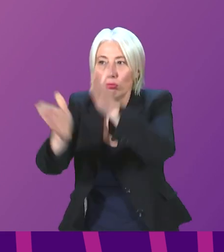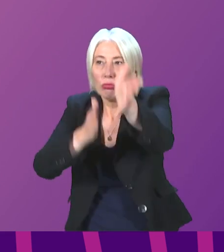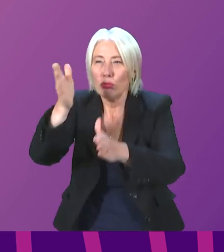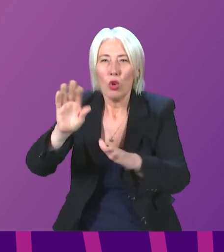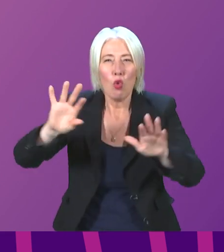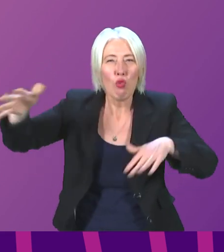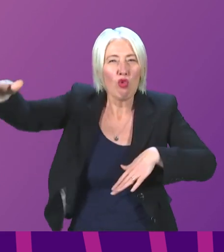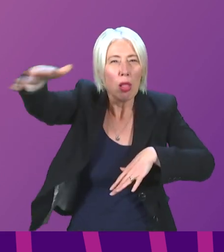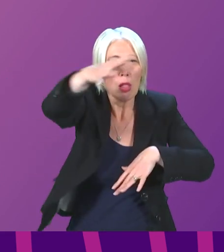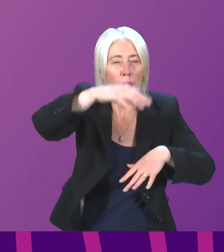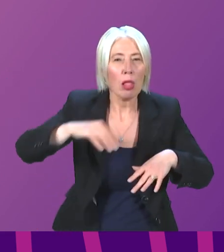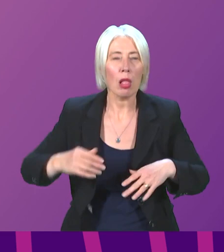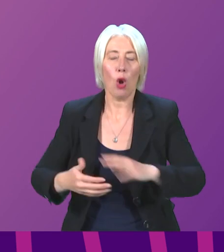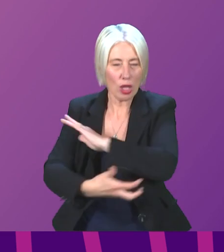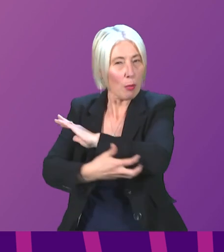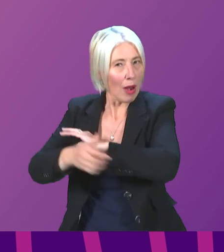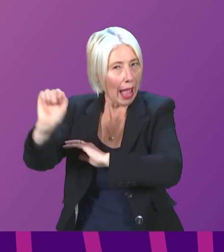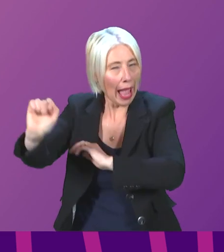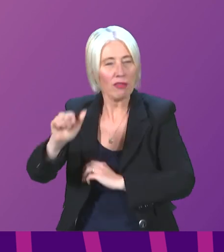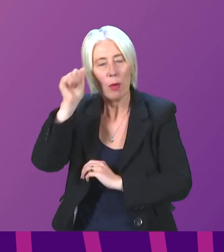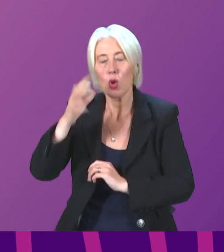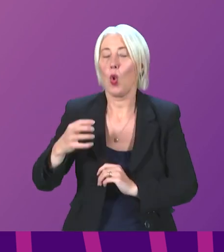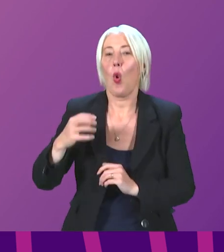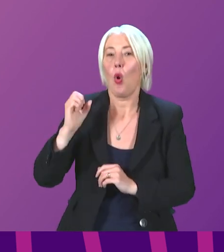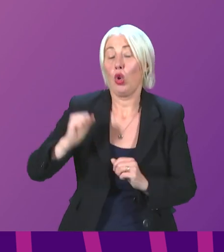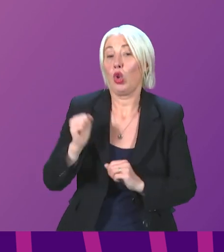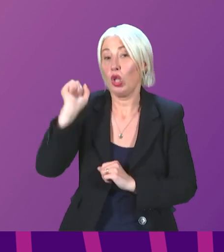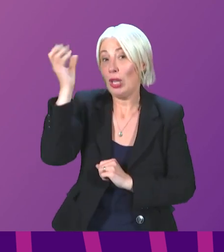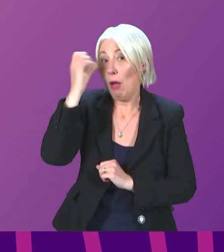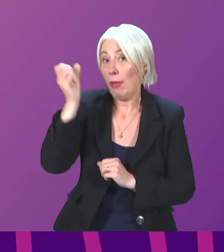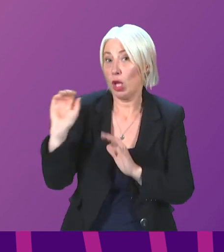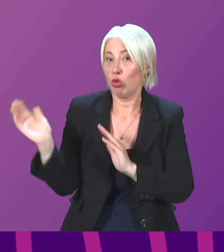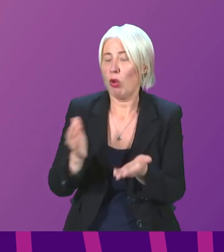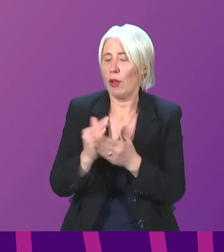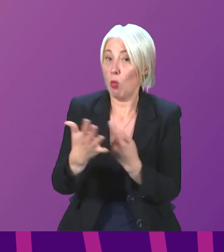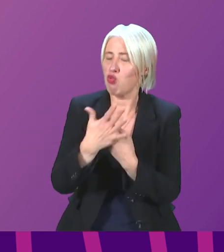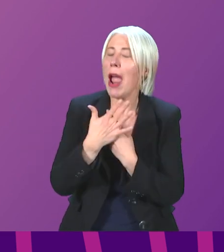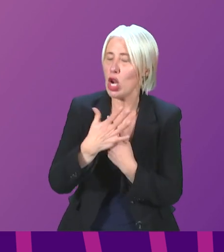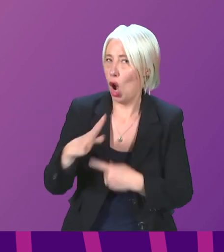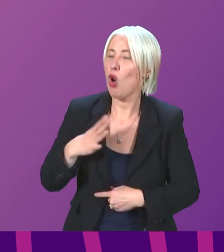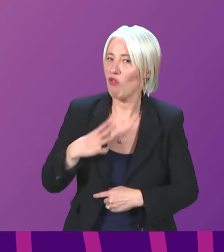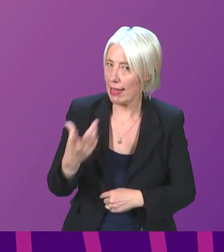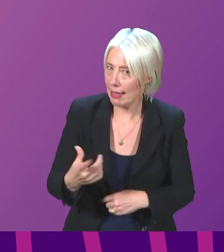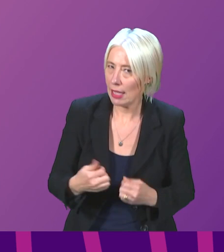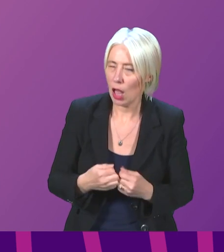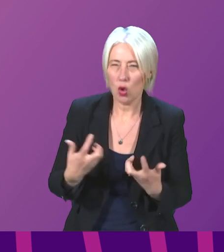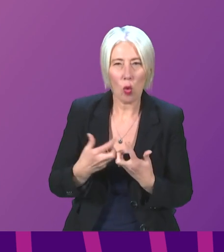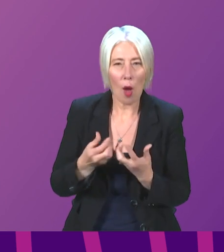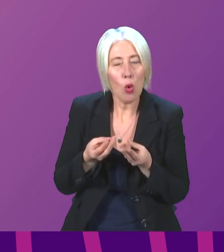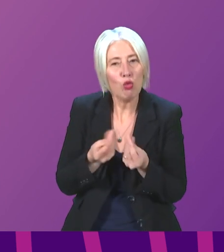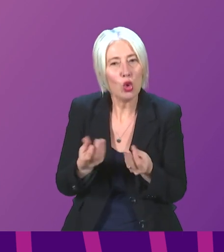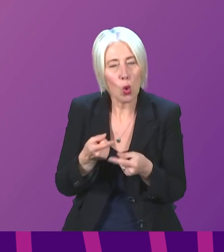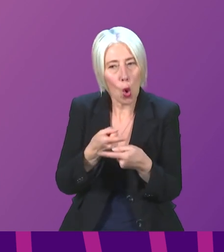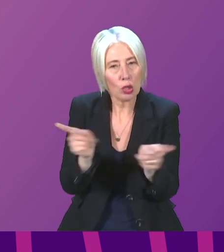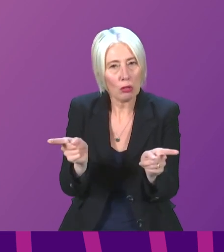communities. We know that the Scottish Ambulance Service is already under pressure. How will this be adequately resourced to